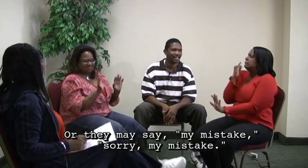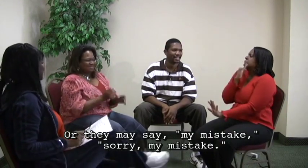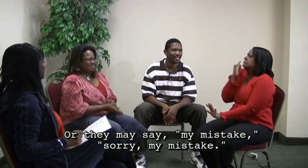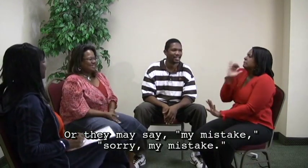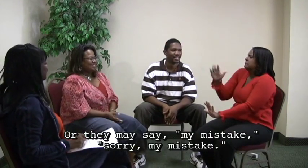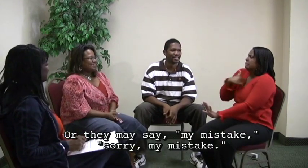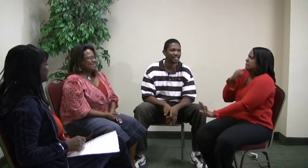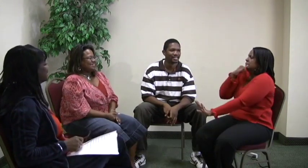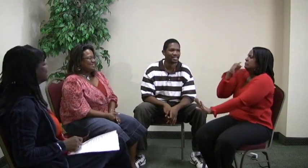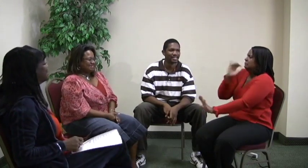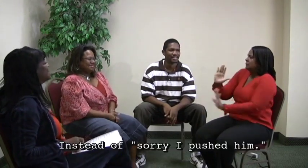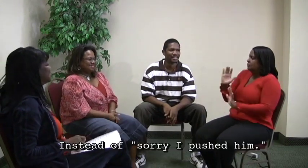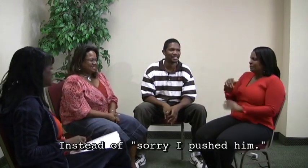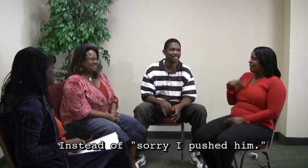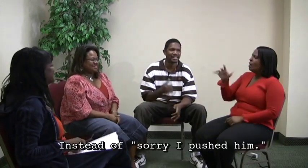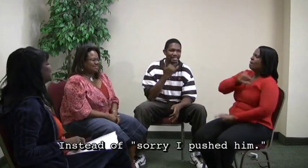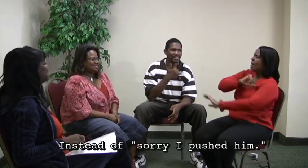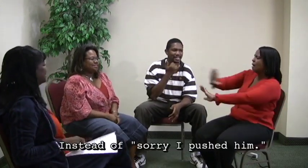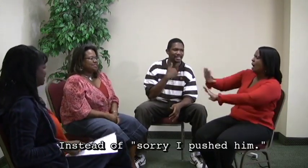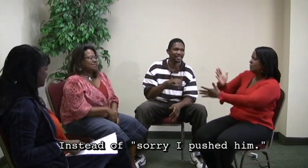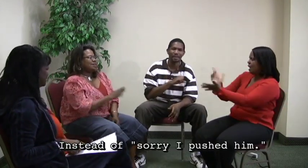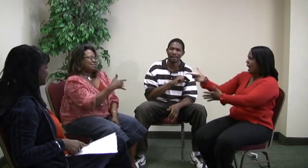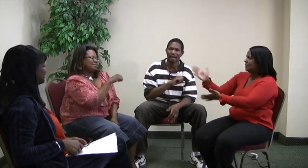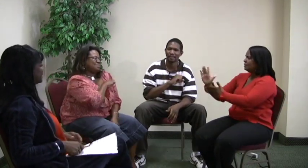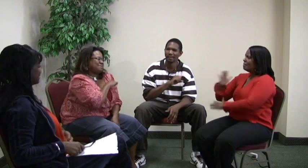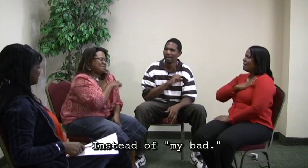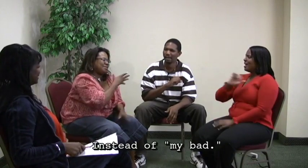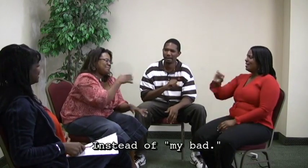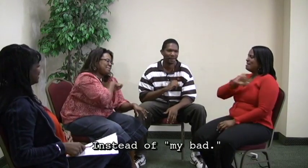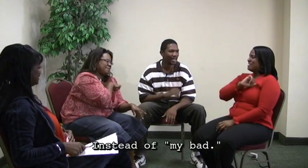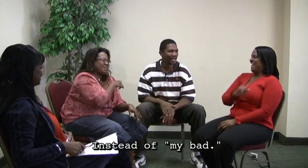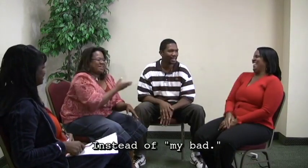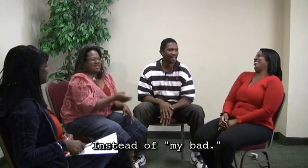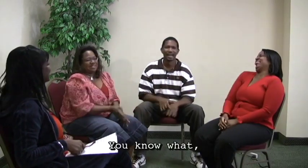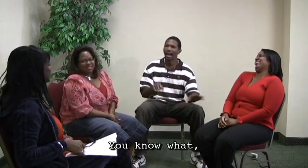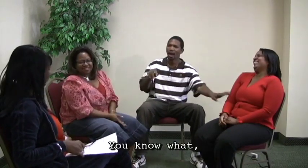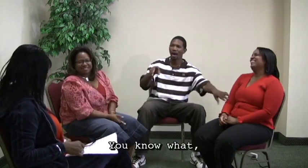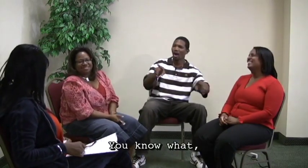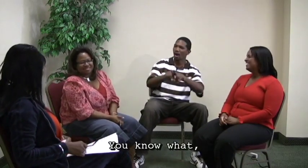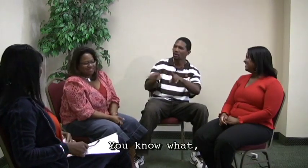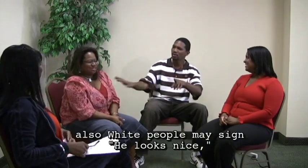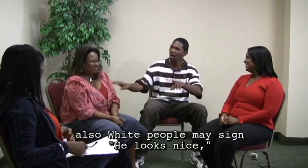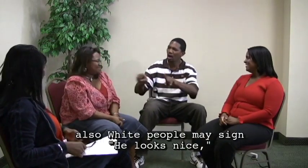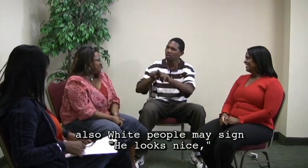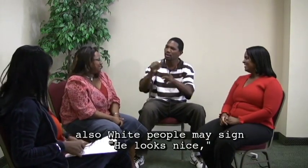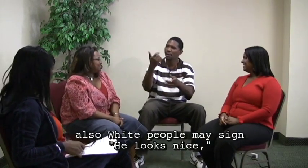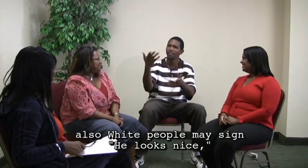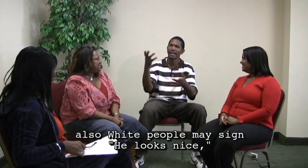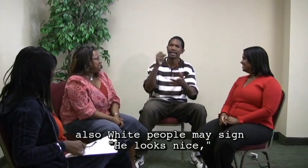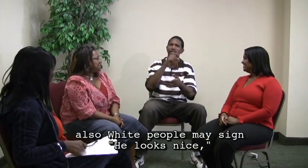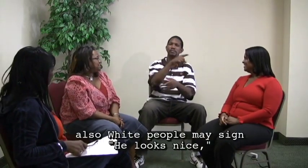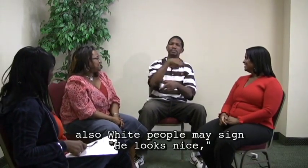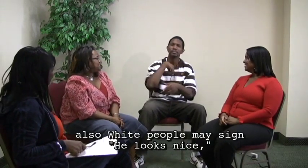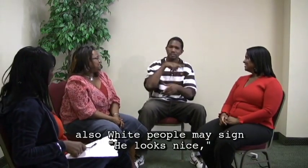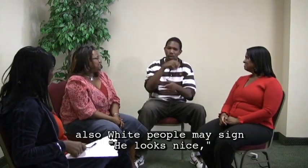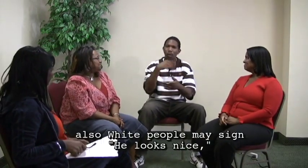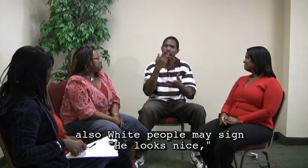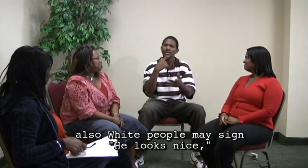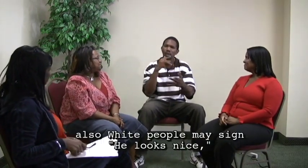Or they may say, my mistake. Sorry, my mistake. My Instead of, sorry, I pushed you. of my bad. That's right. You know what? Also, white people may sign, he looks